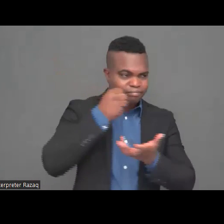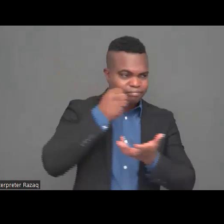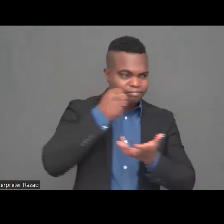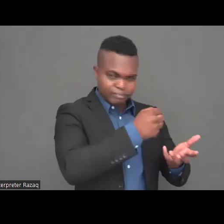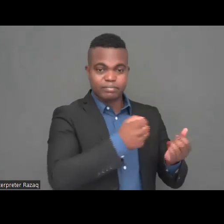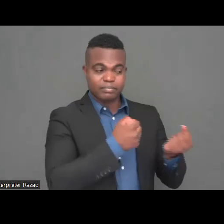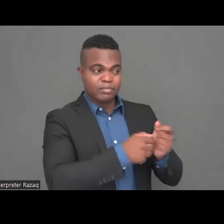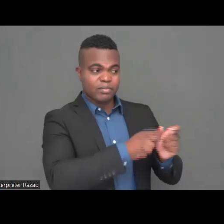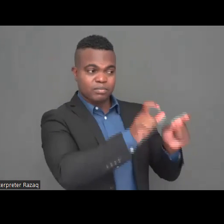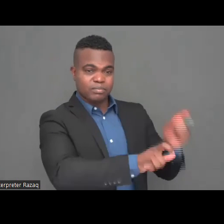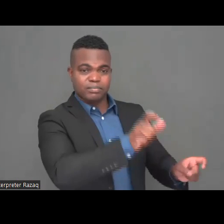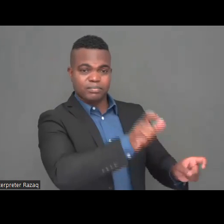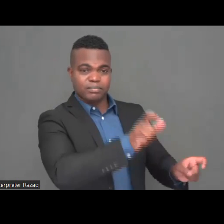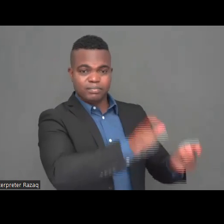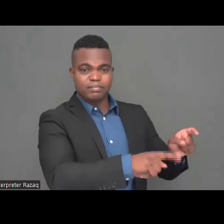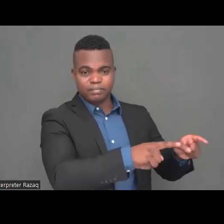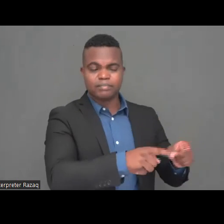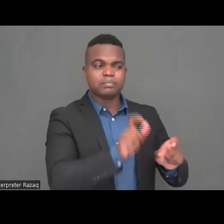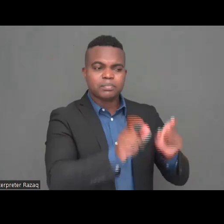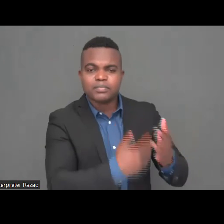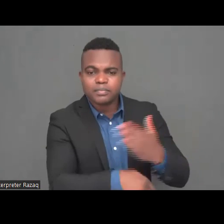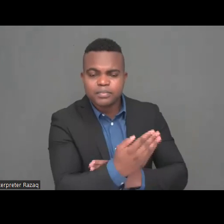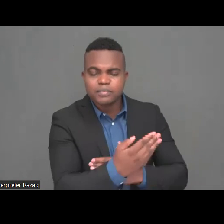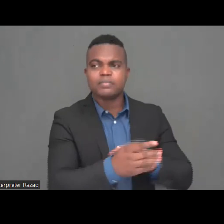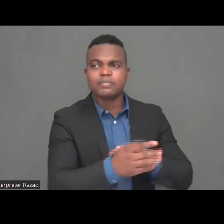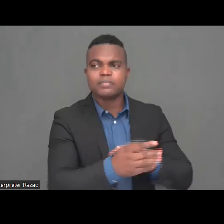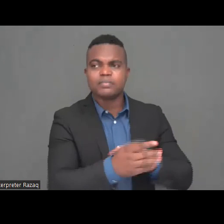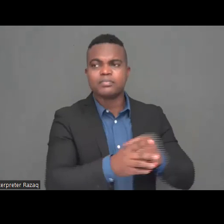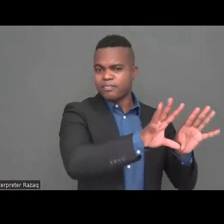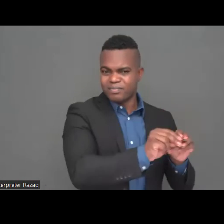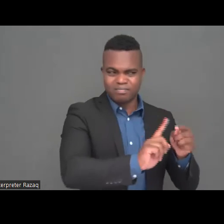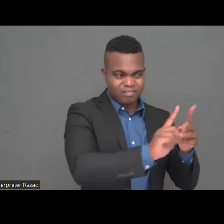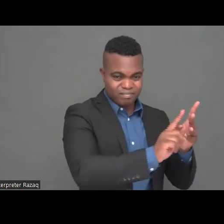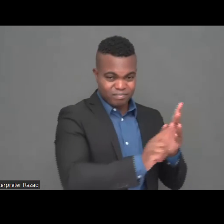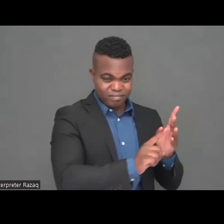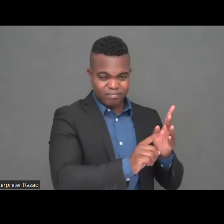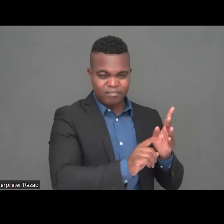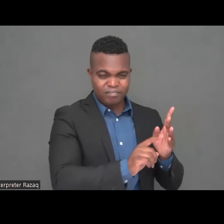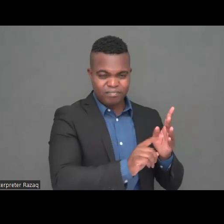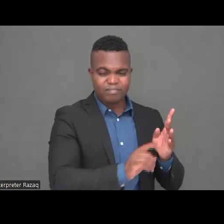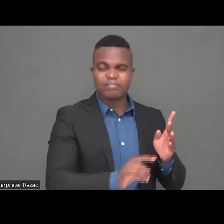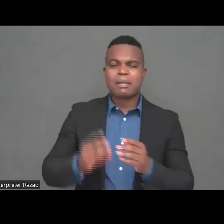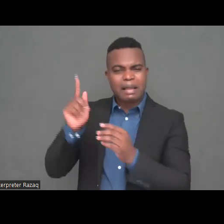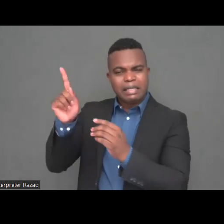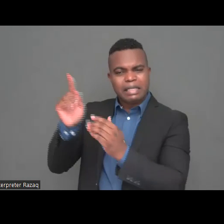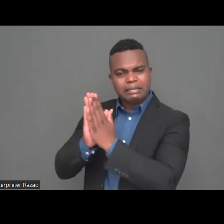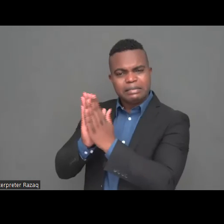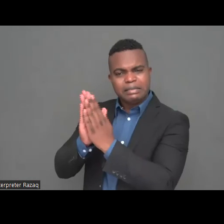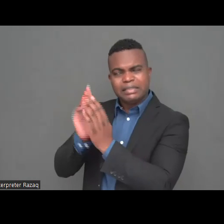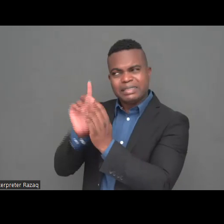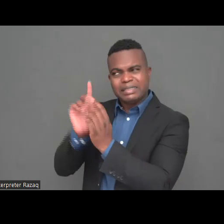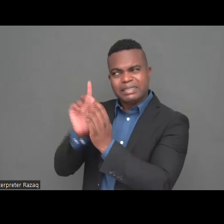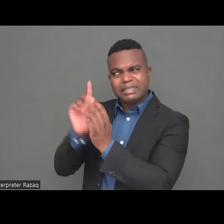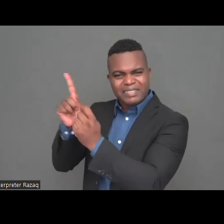funding I mean and secondly we should ask the